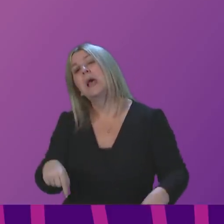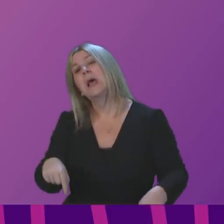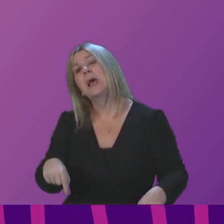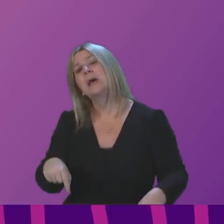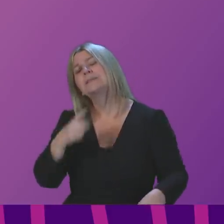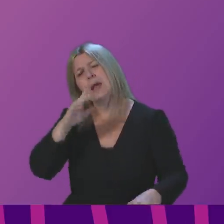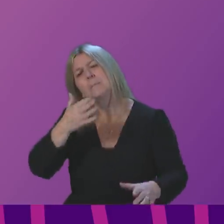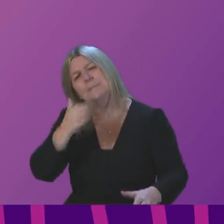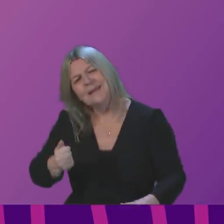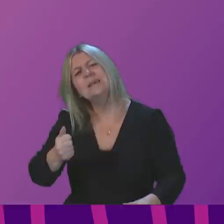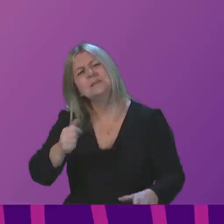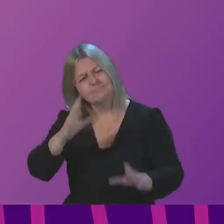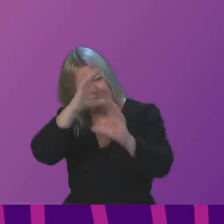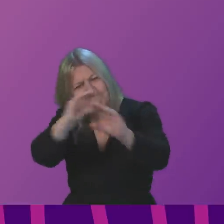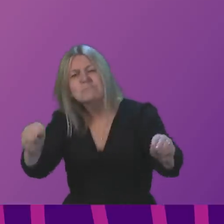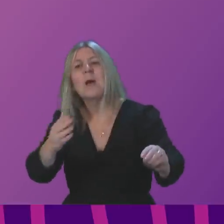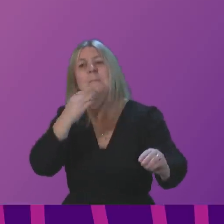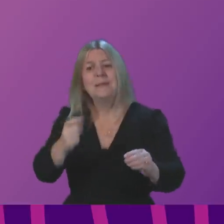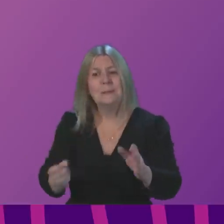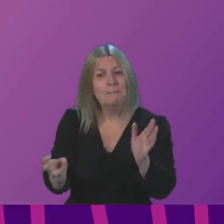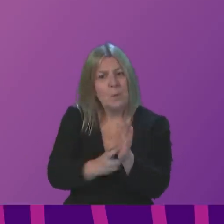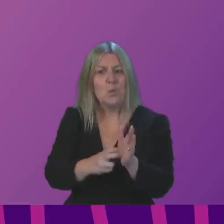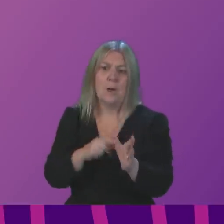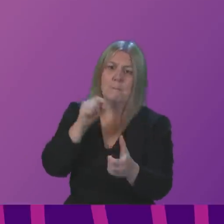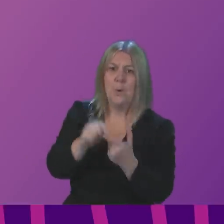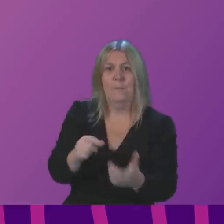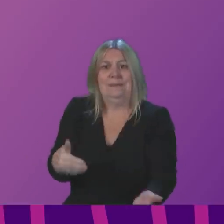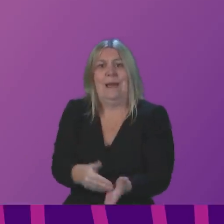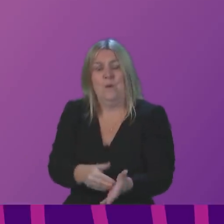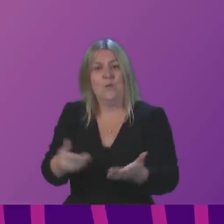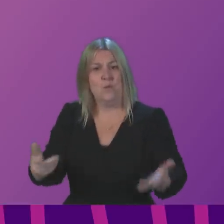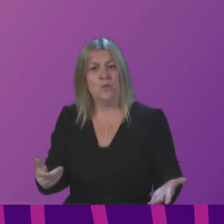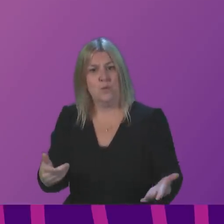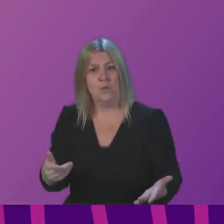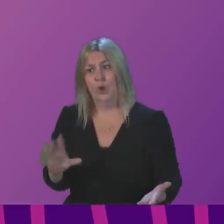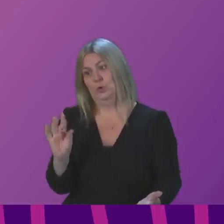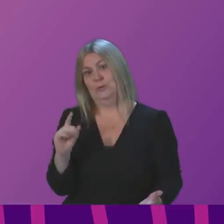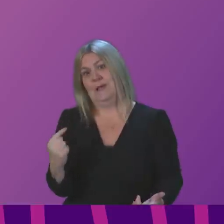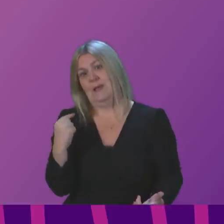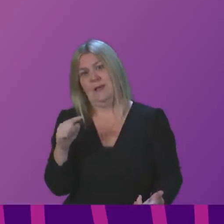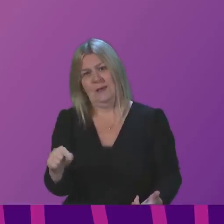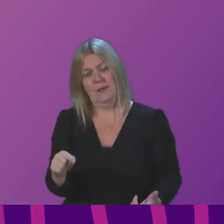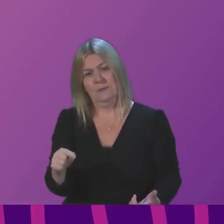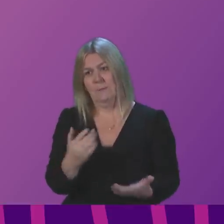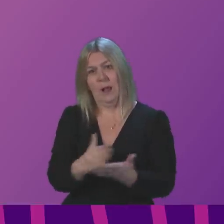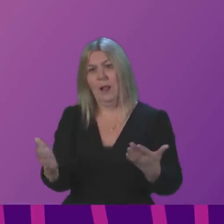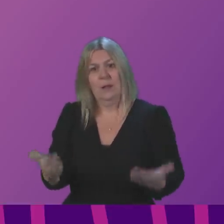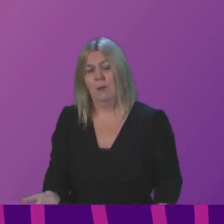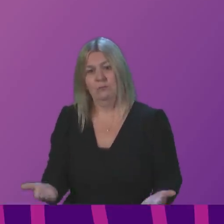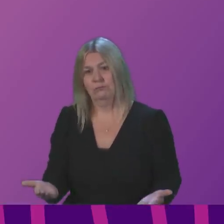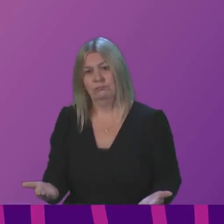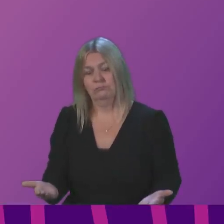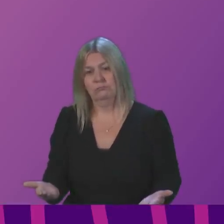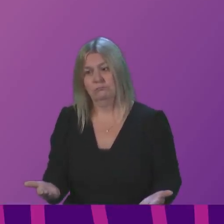get the vaccine booster appointment now. She told people to do it now on Tuesday. But it's clear at that